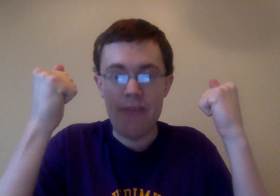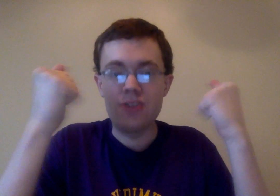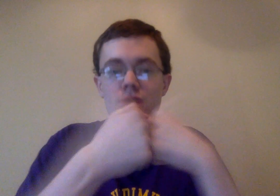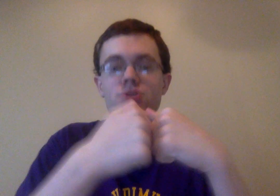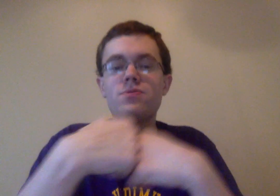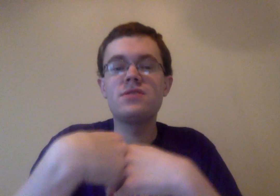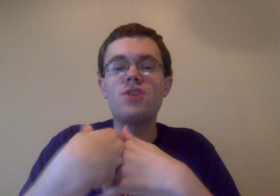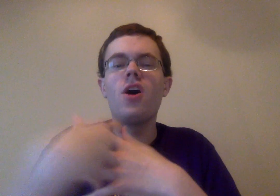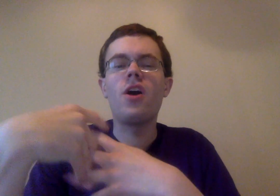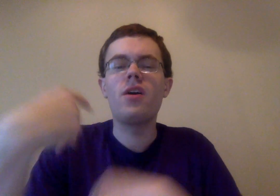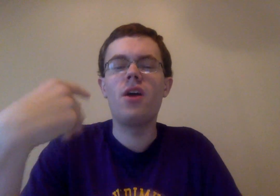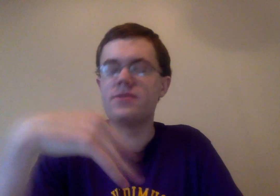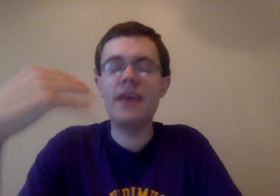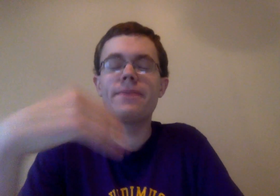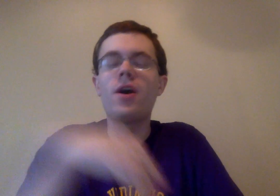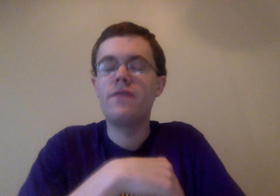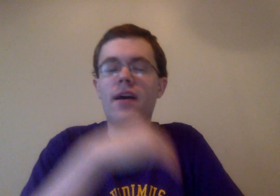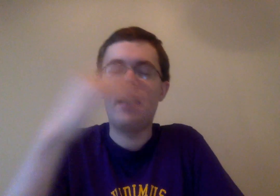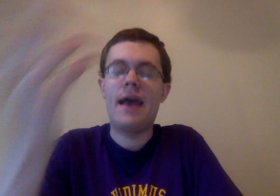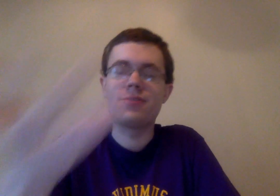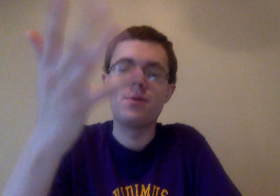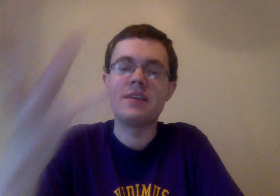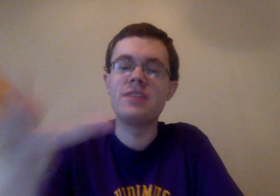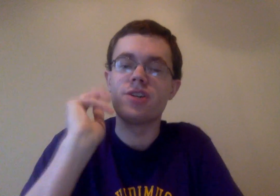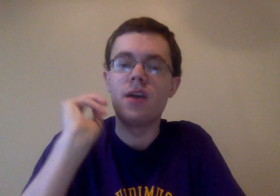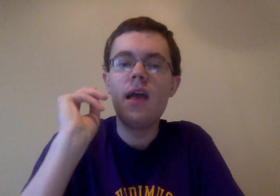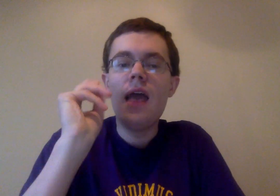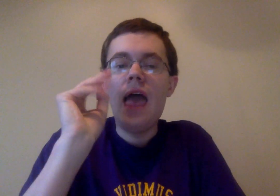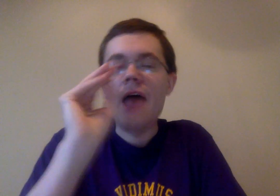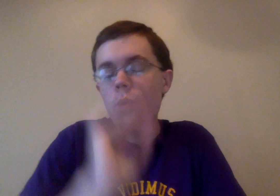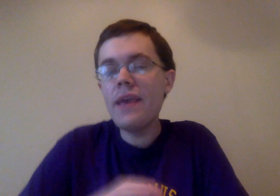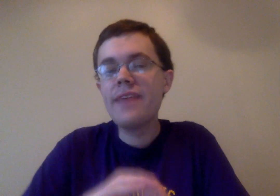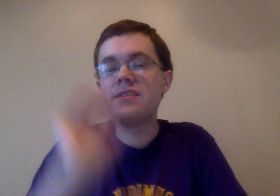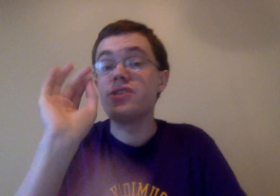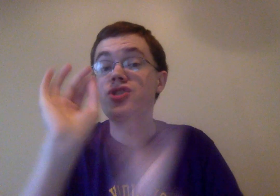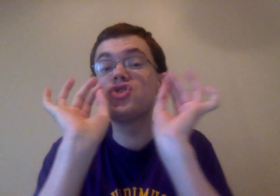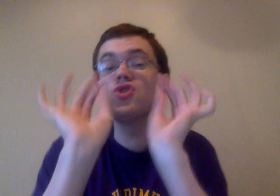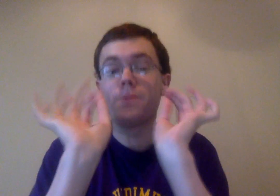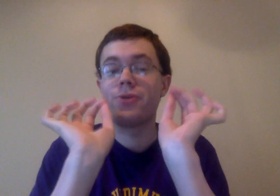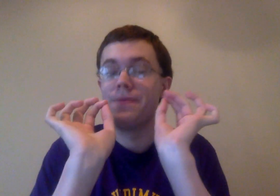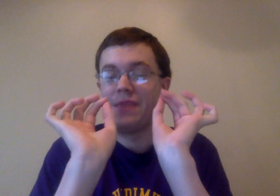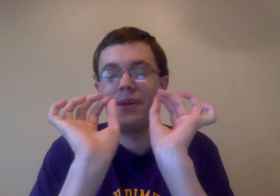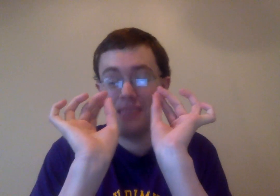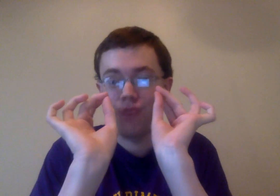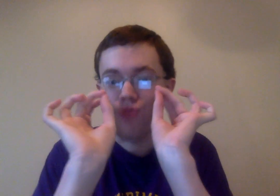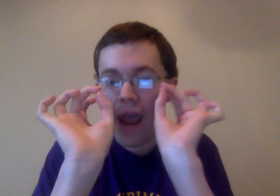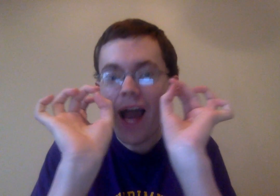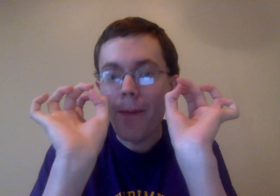having Chocho star, or take the part of that actress who was injured, and the way he does it is super creepy. The way he gets, like, right up